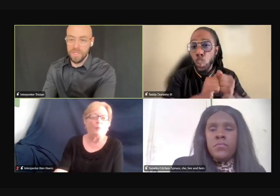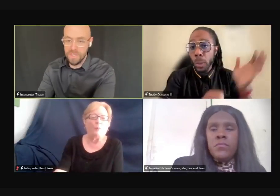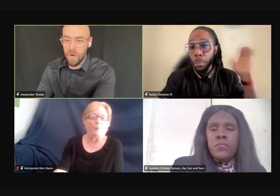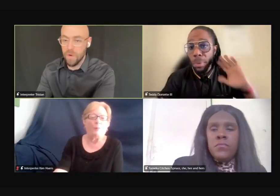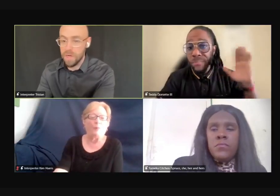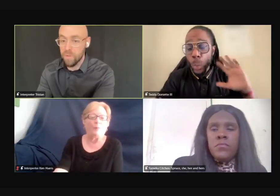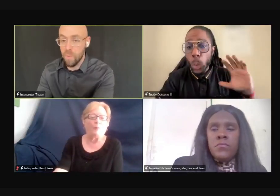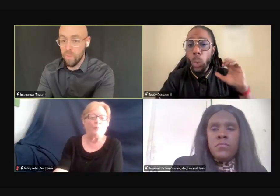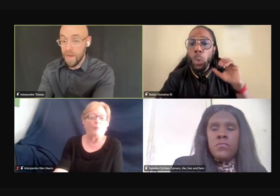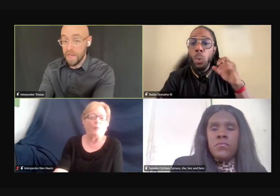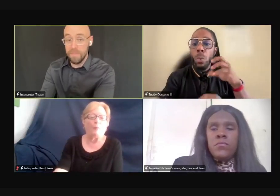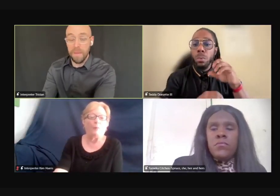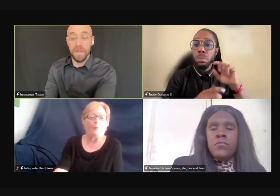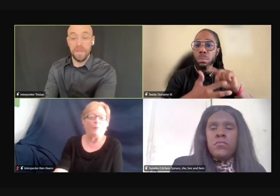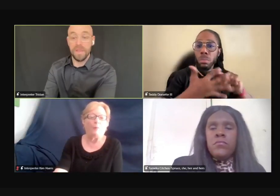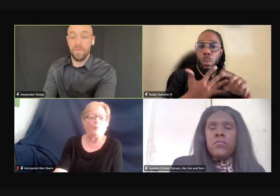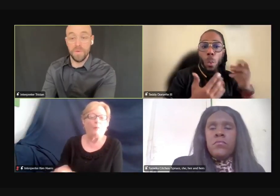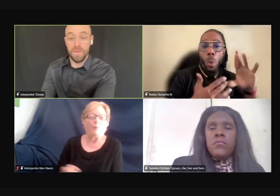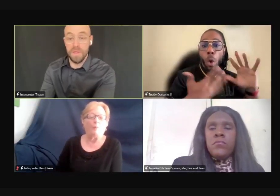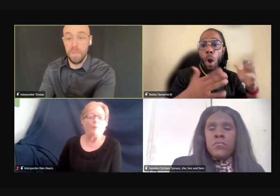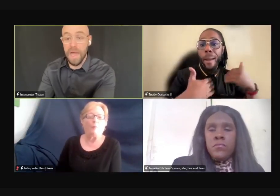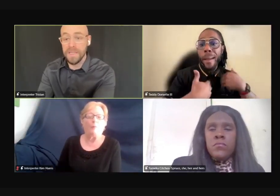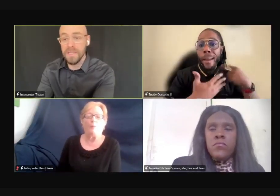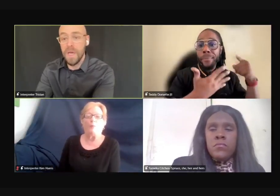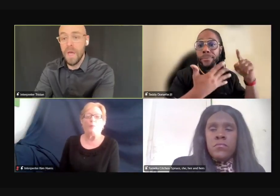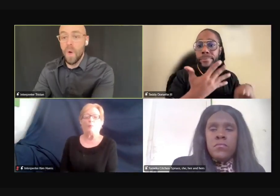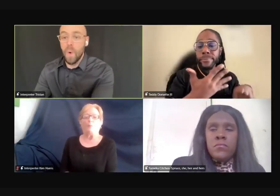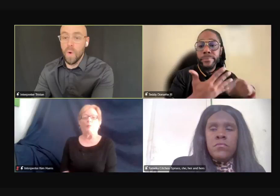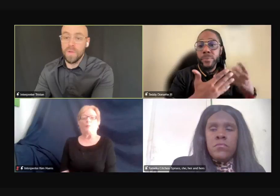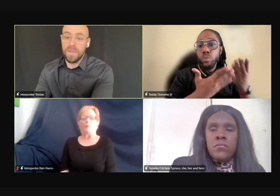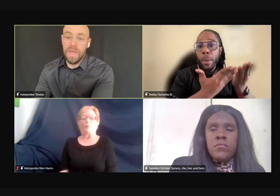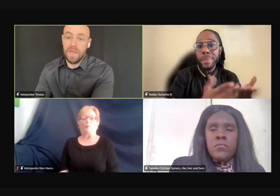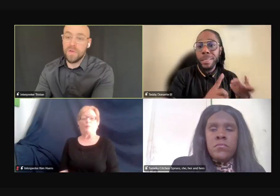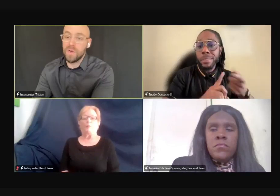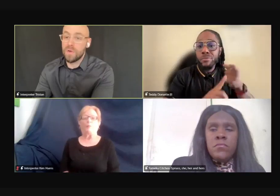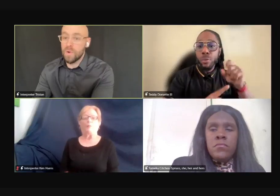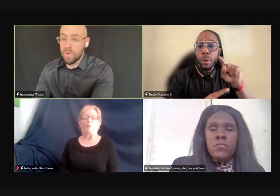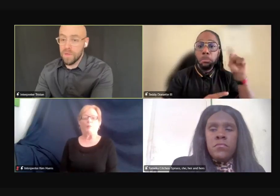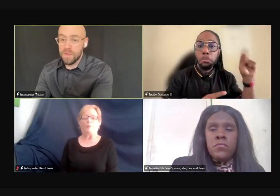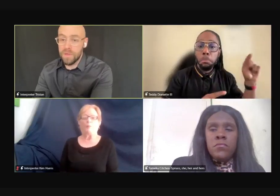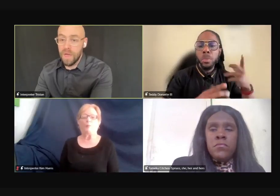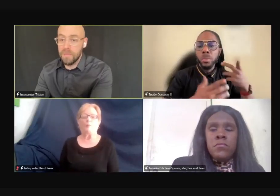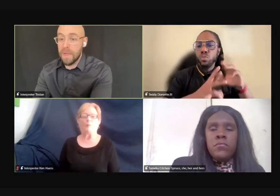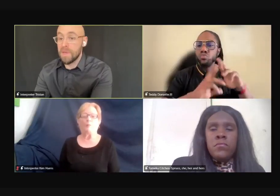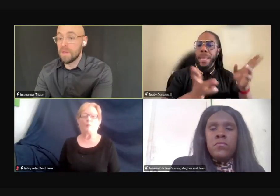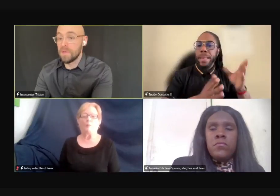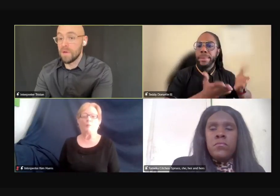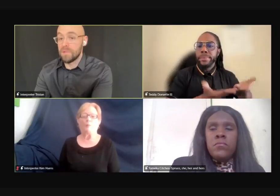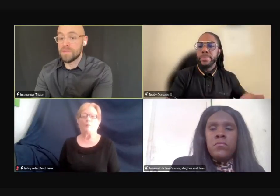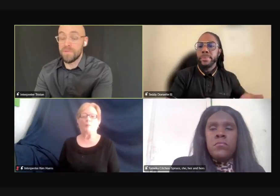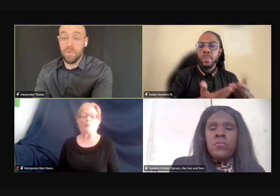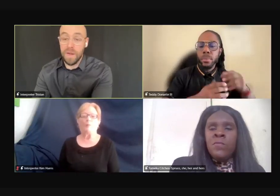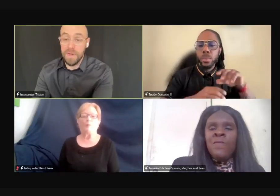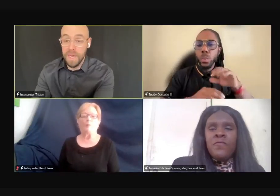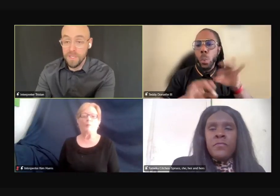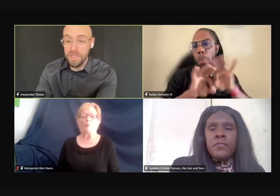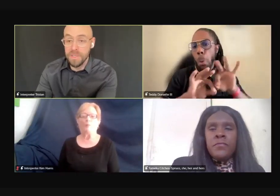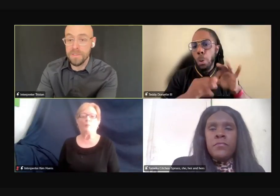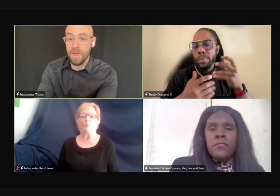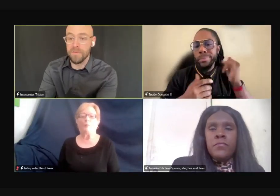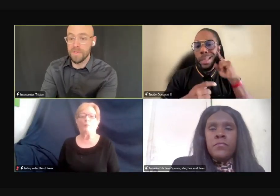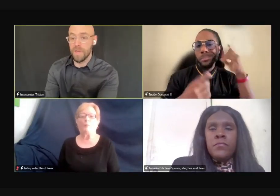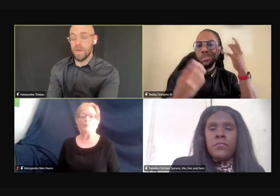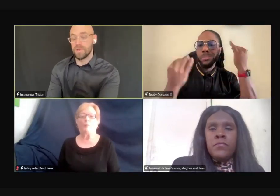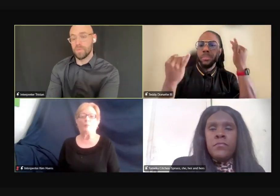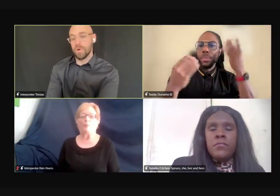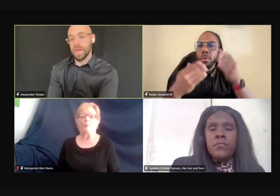interpreter agencies already ready, maybe that they've worked with in the past or that they could work with, uh, maybe there are different recommendations